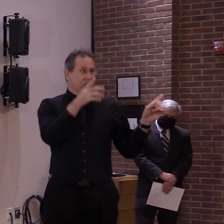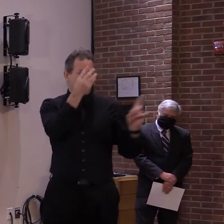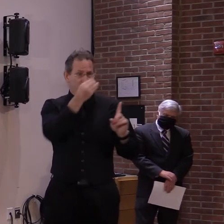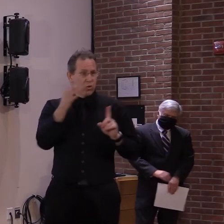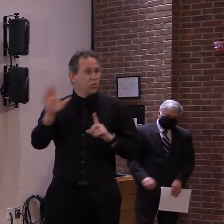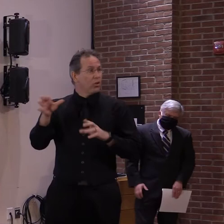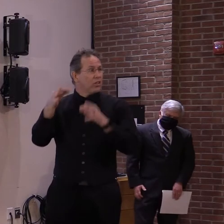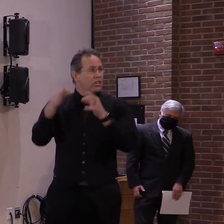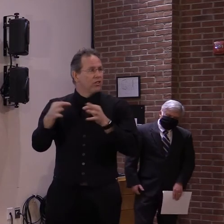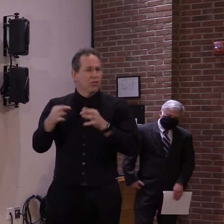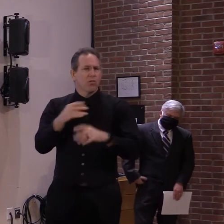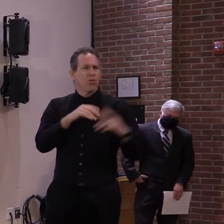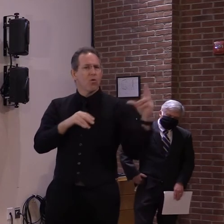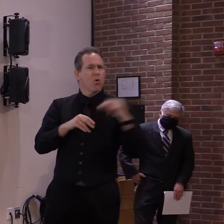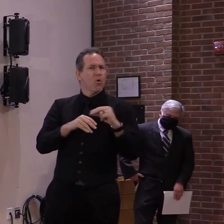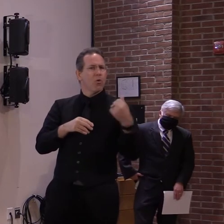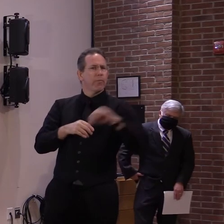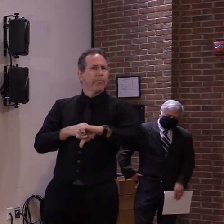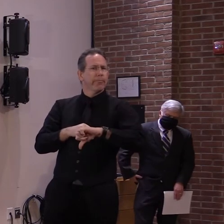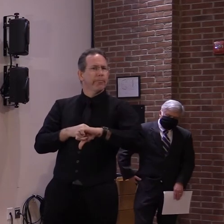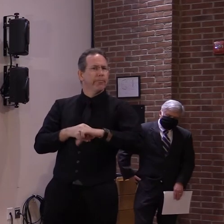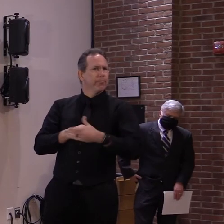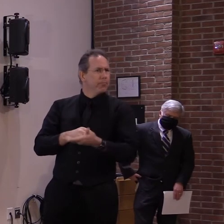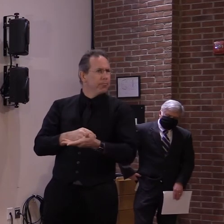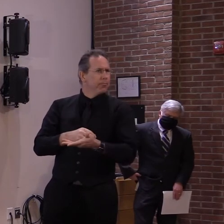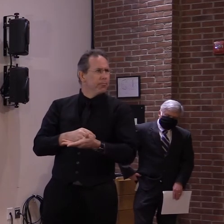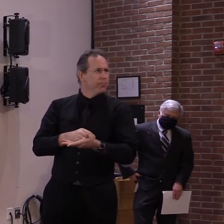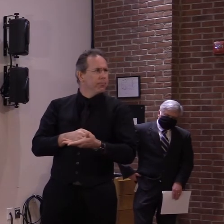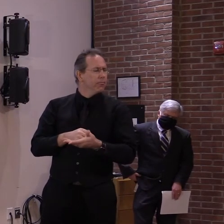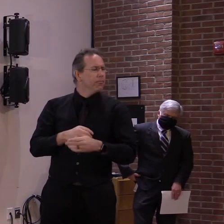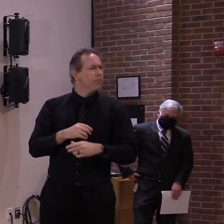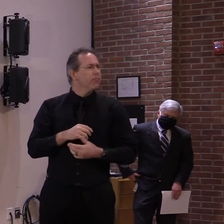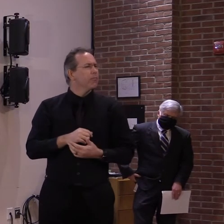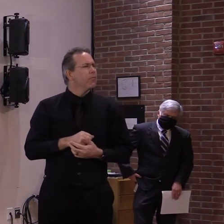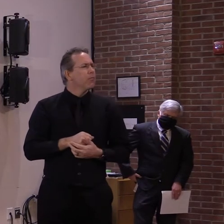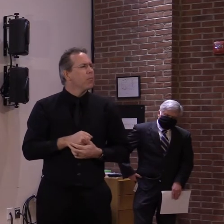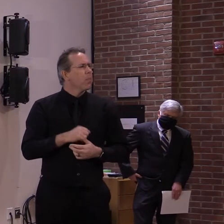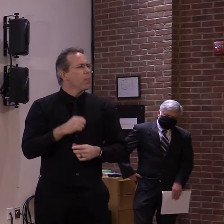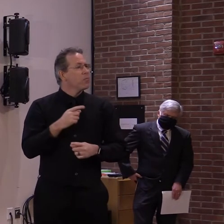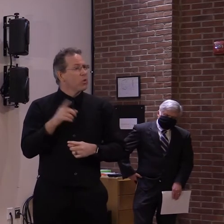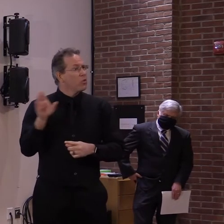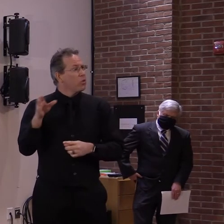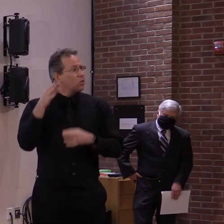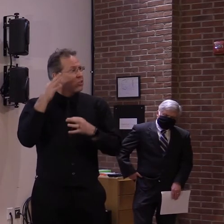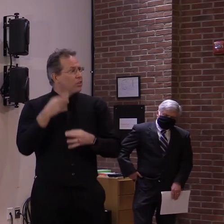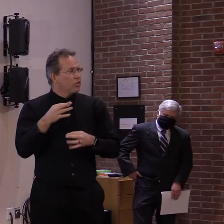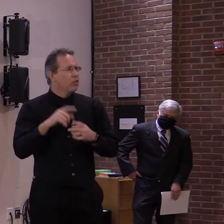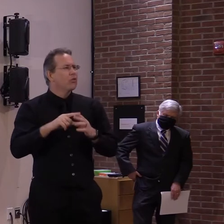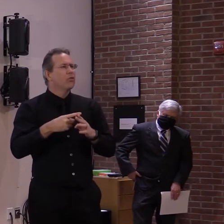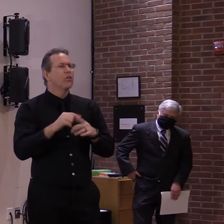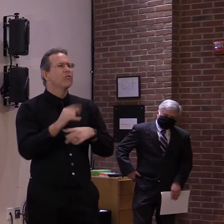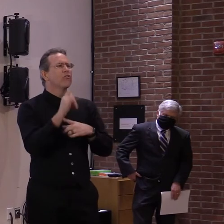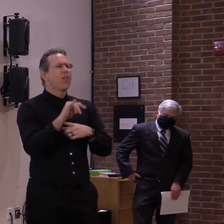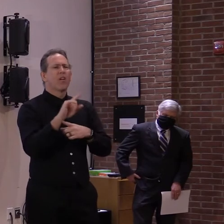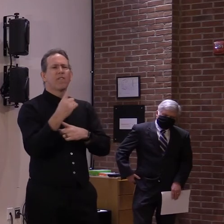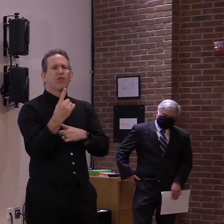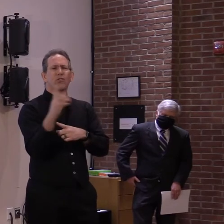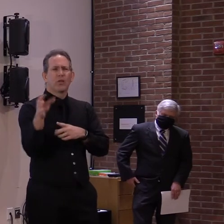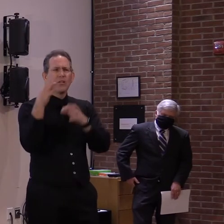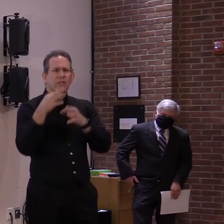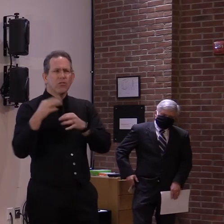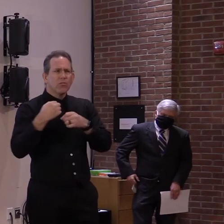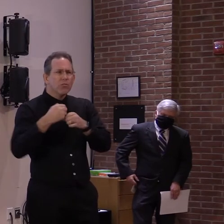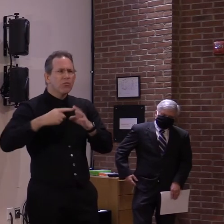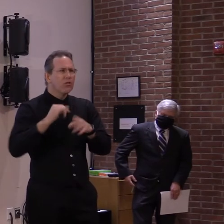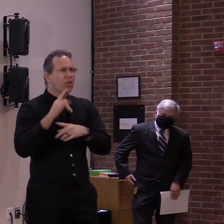the measure would go into effect, uh, on July 1st, isn't there enough time to take the normal